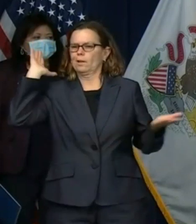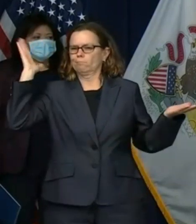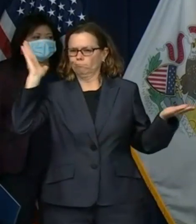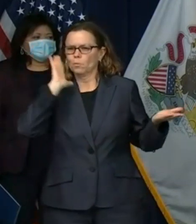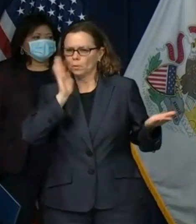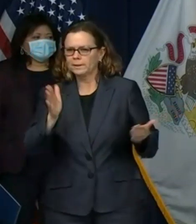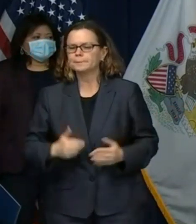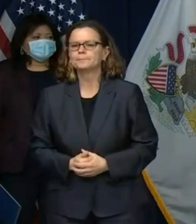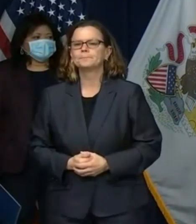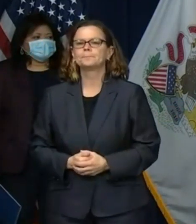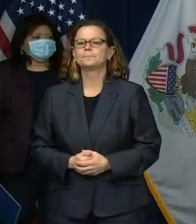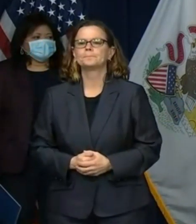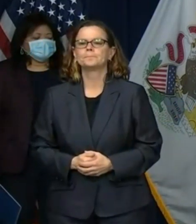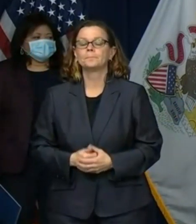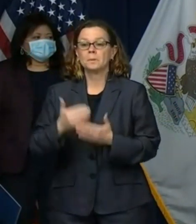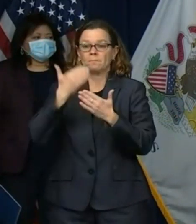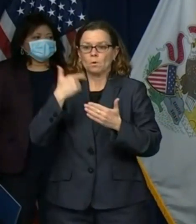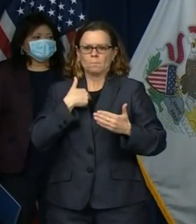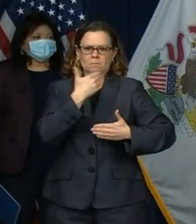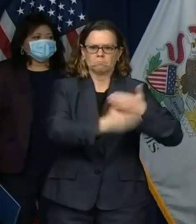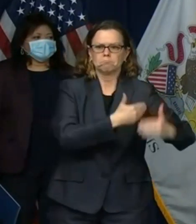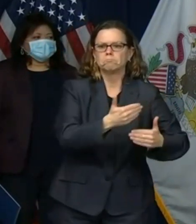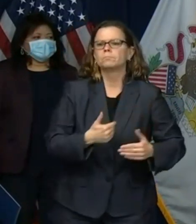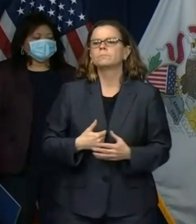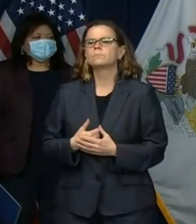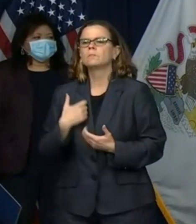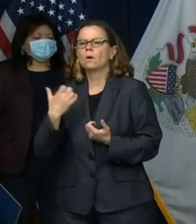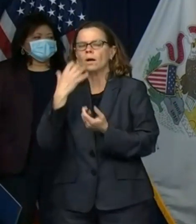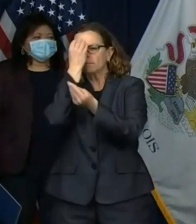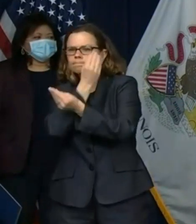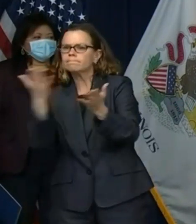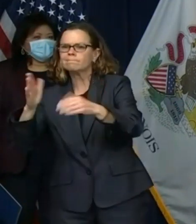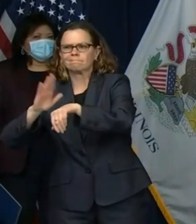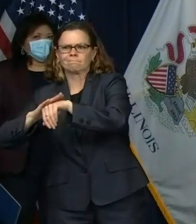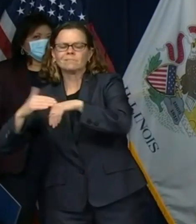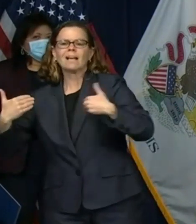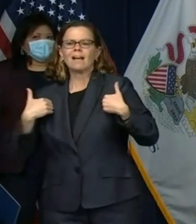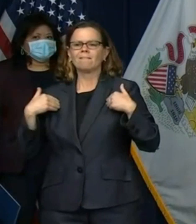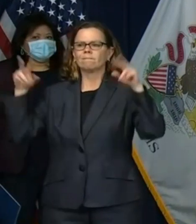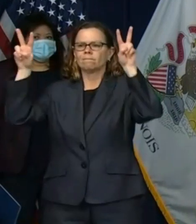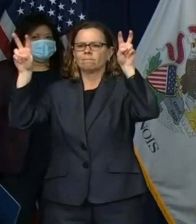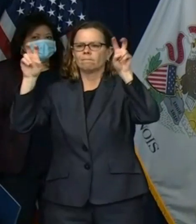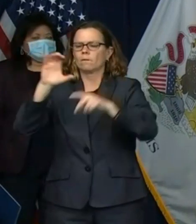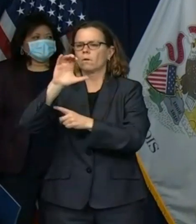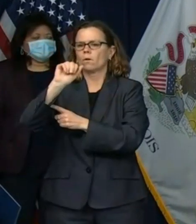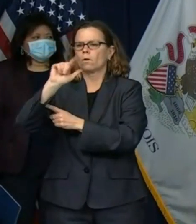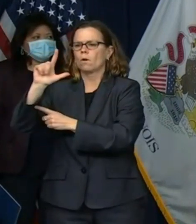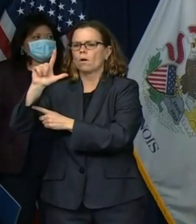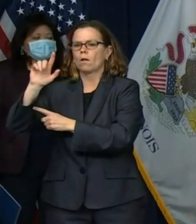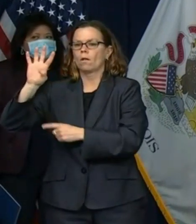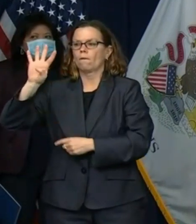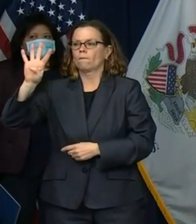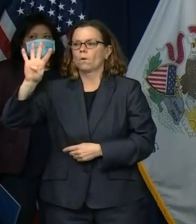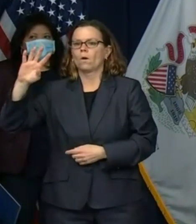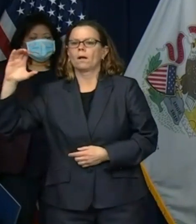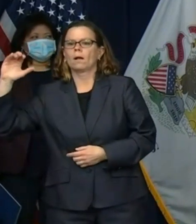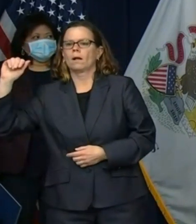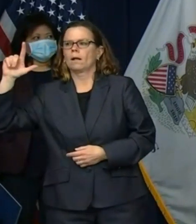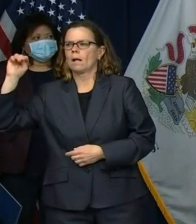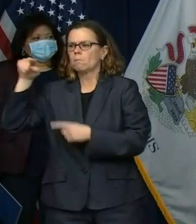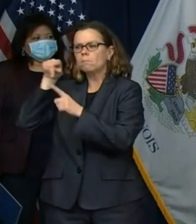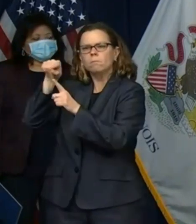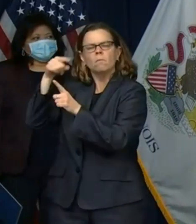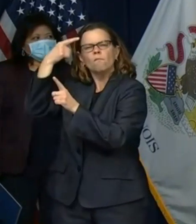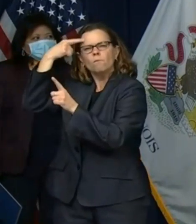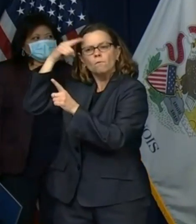illinoisans experiencing stress and mental health issues related to covid19 anyone who would like to speak with